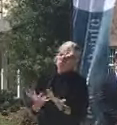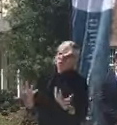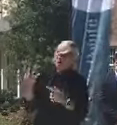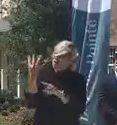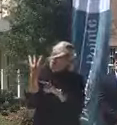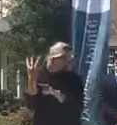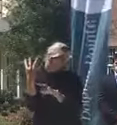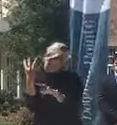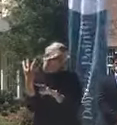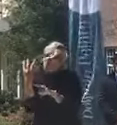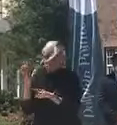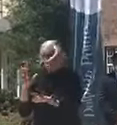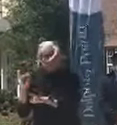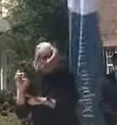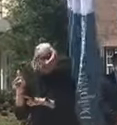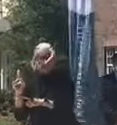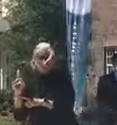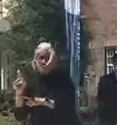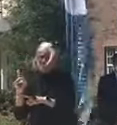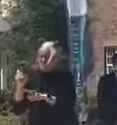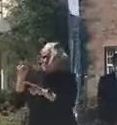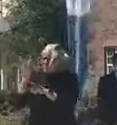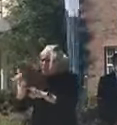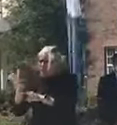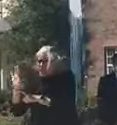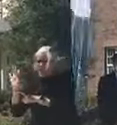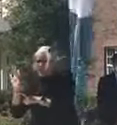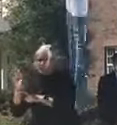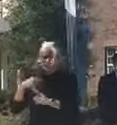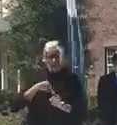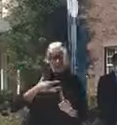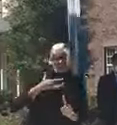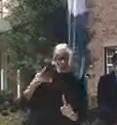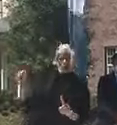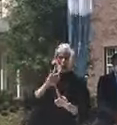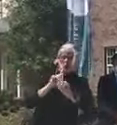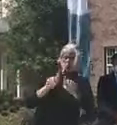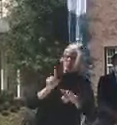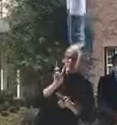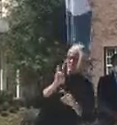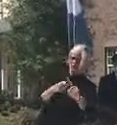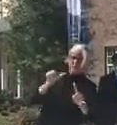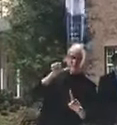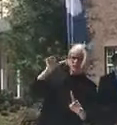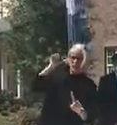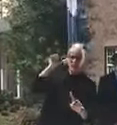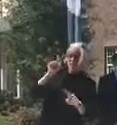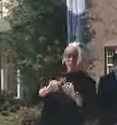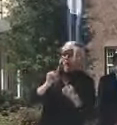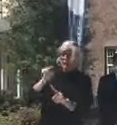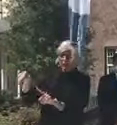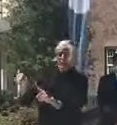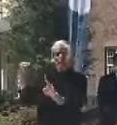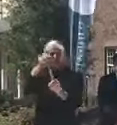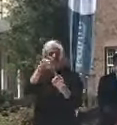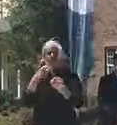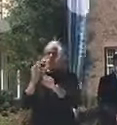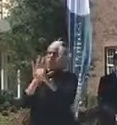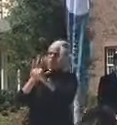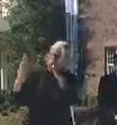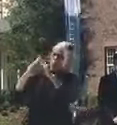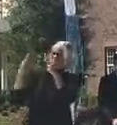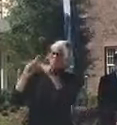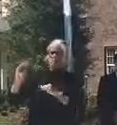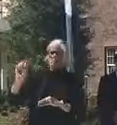17, nine. I think they're going to report six from yesterday. Those are for a metro area, for a county of a million people.